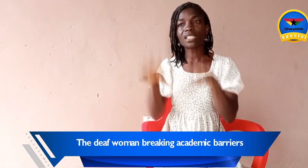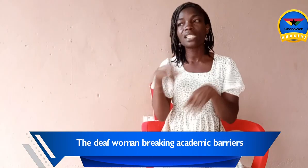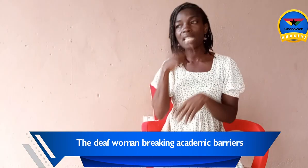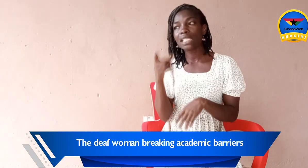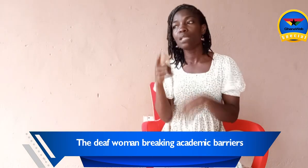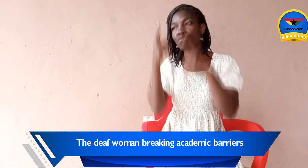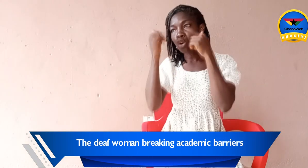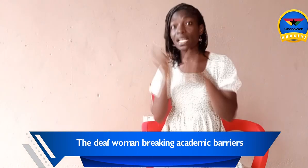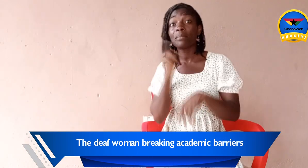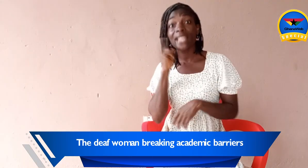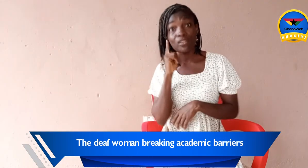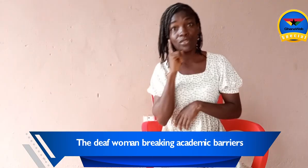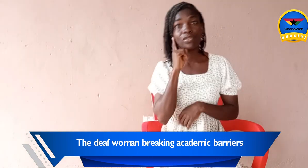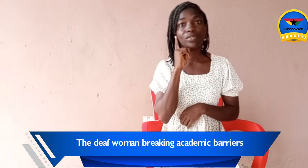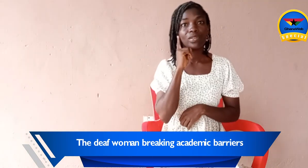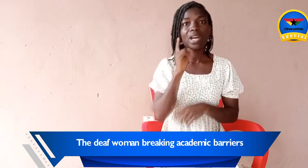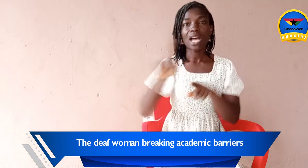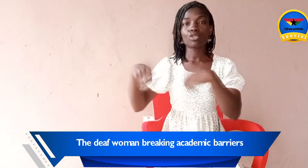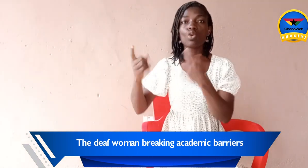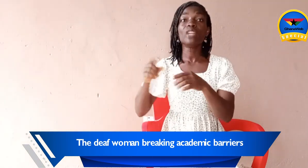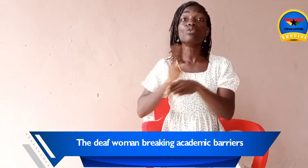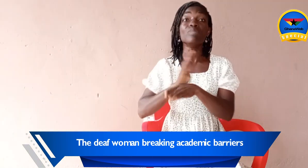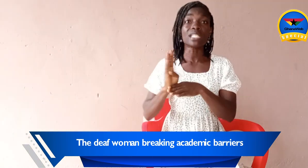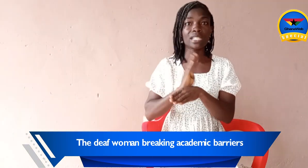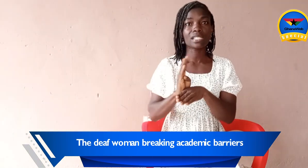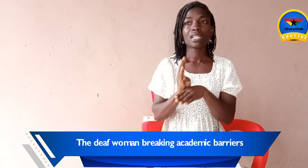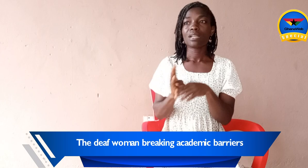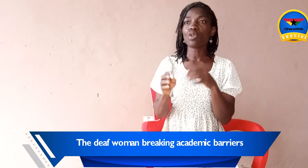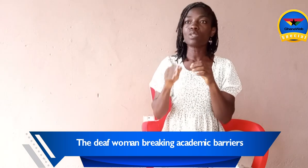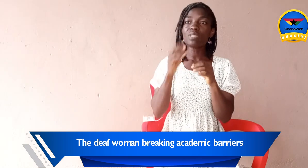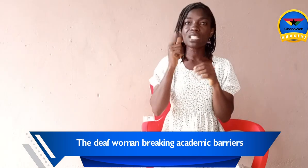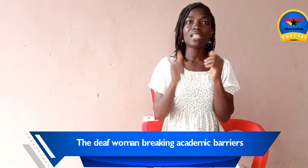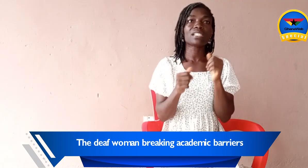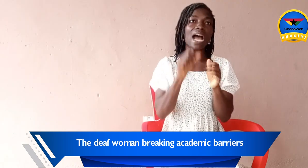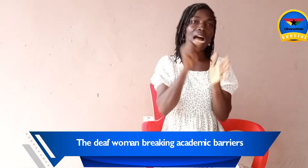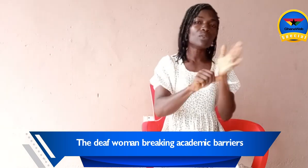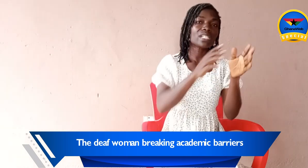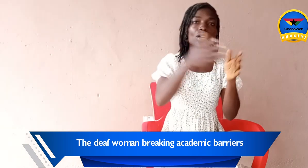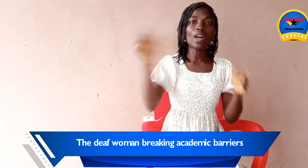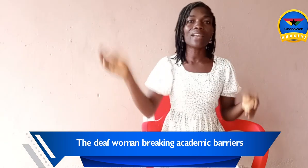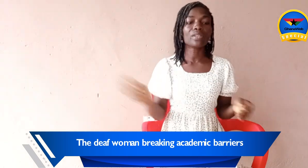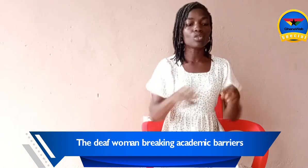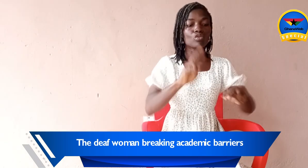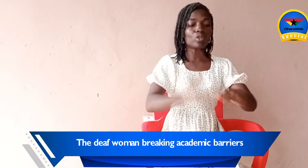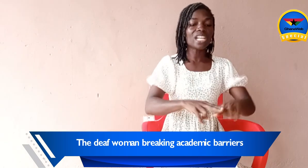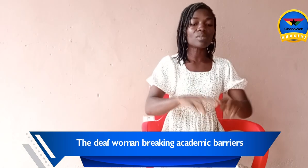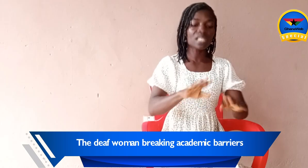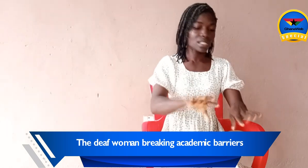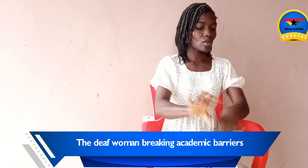said, because I'm deaf, I should go and move business. Because business, accounting, or other teachers, would just be sitting on the